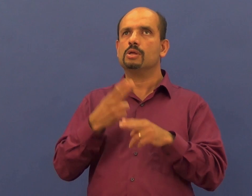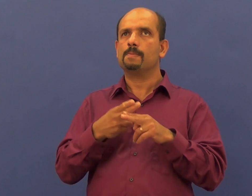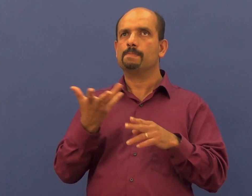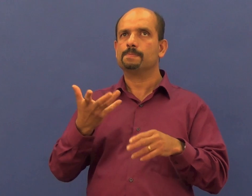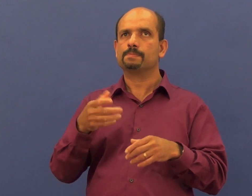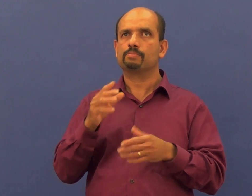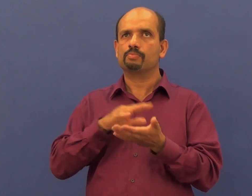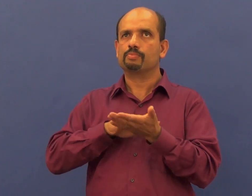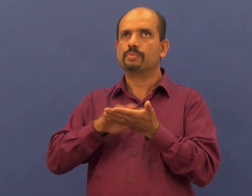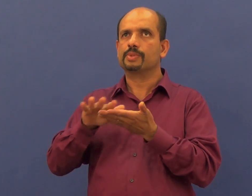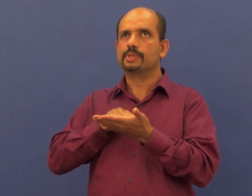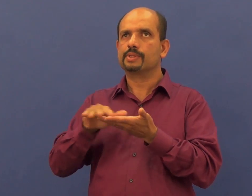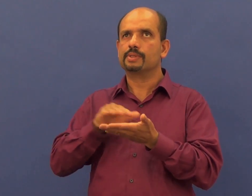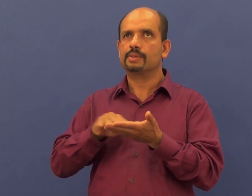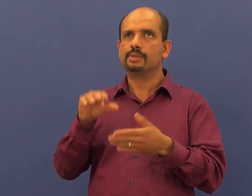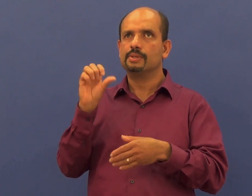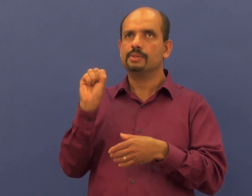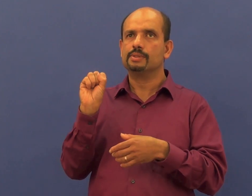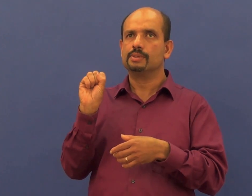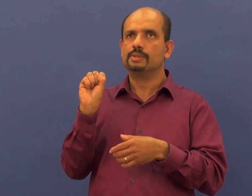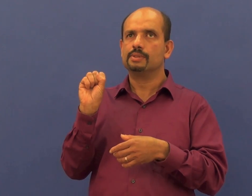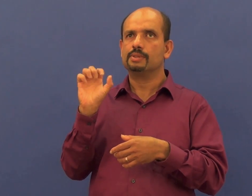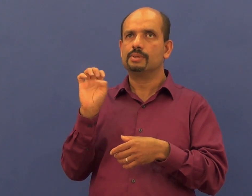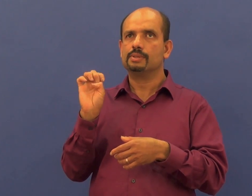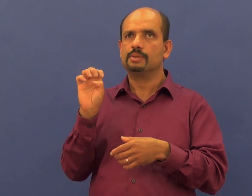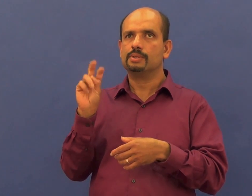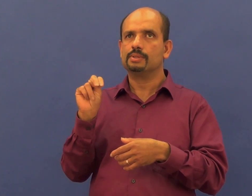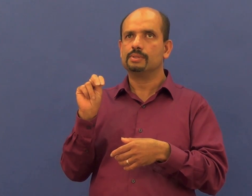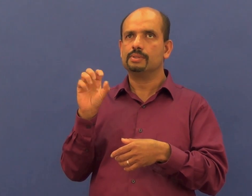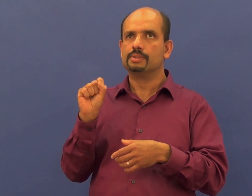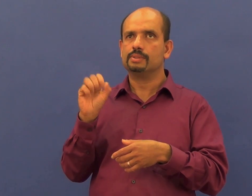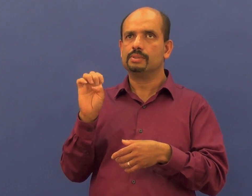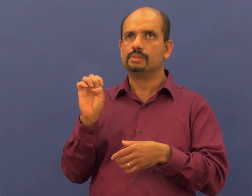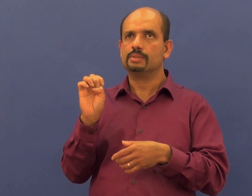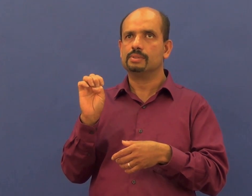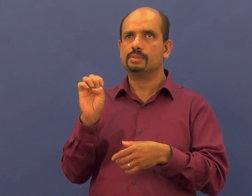Another Braille note taker is the Braille Sense U2.